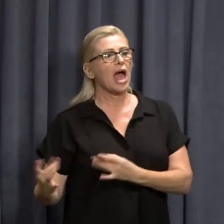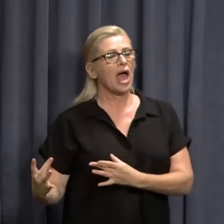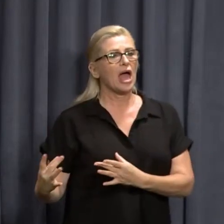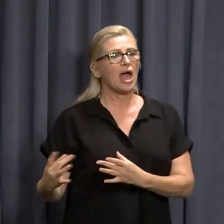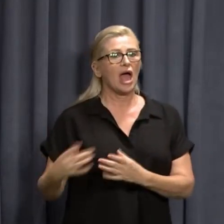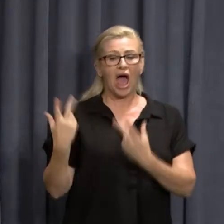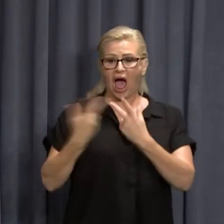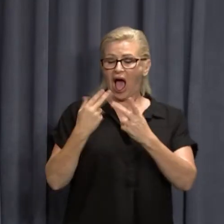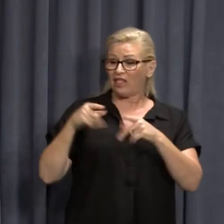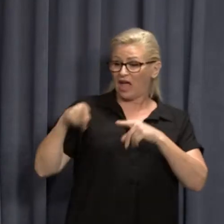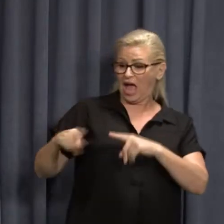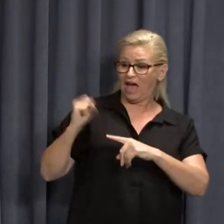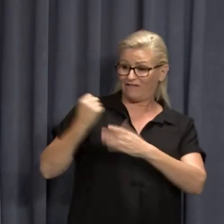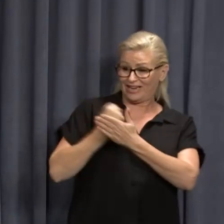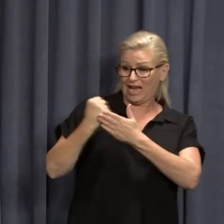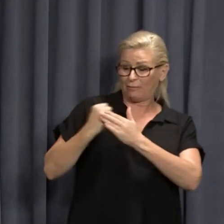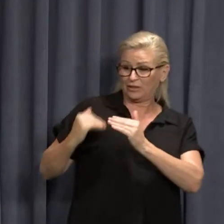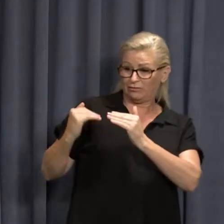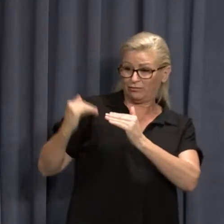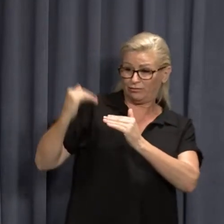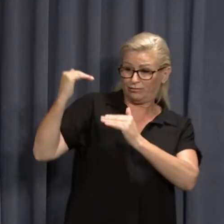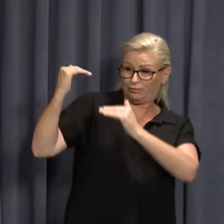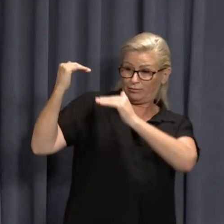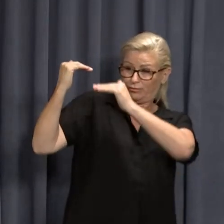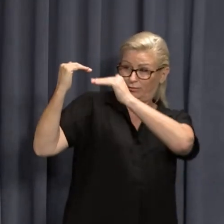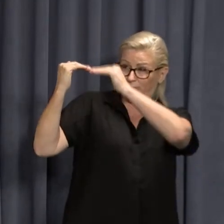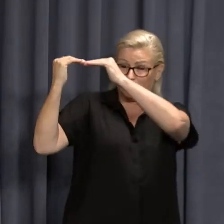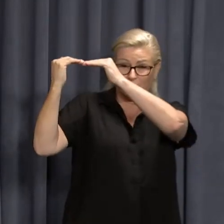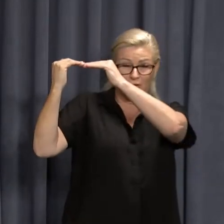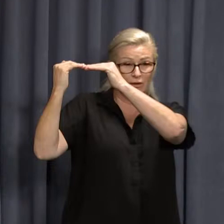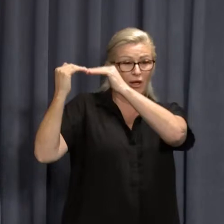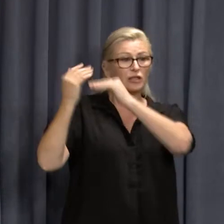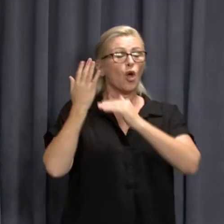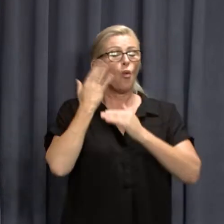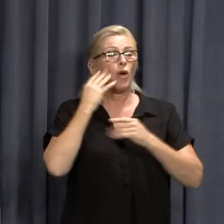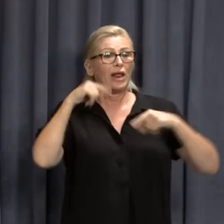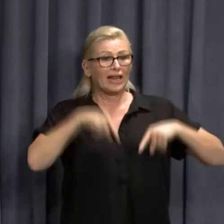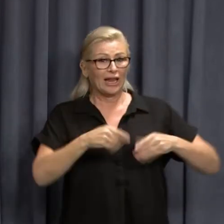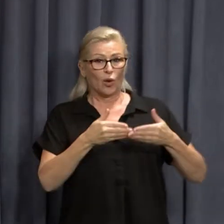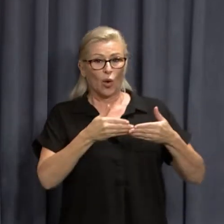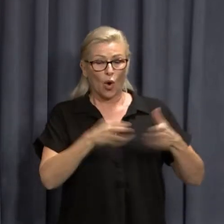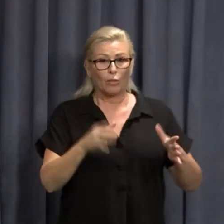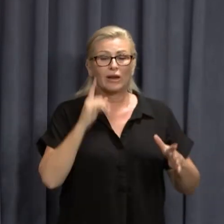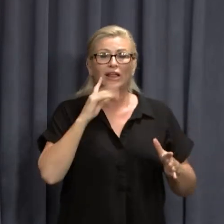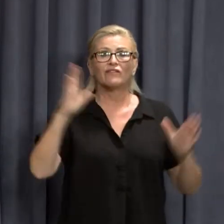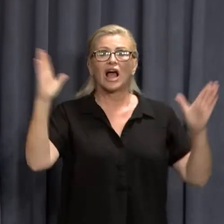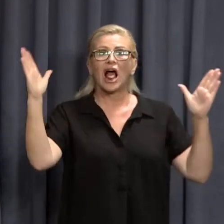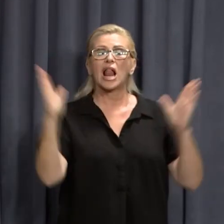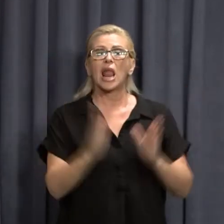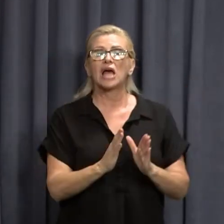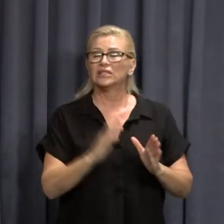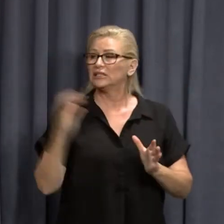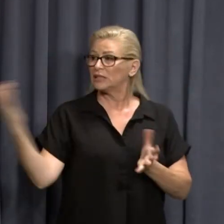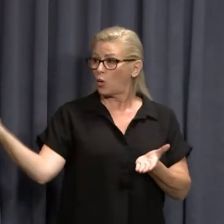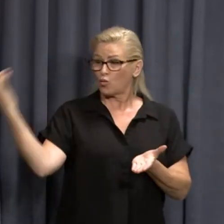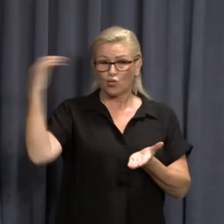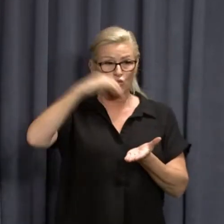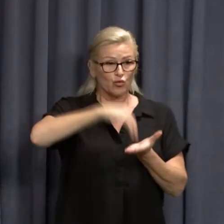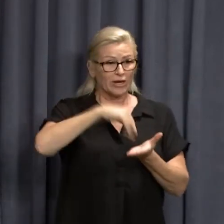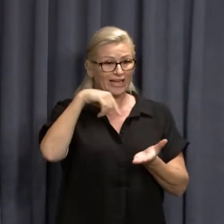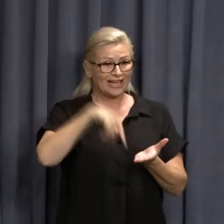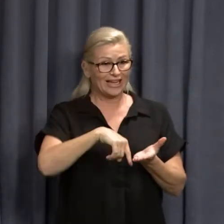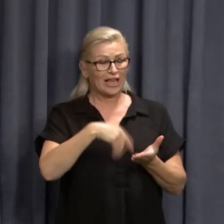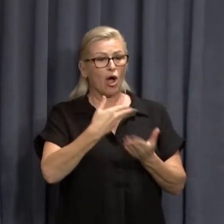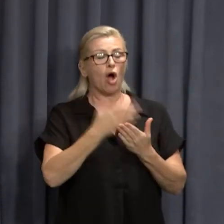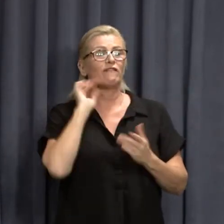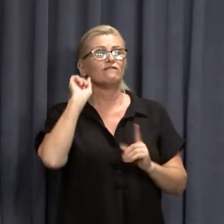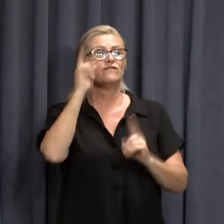peaking if you and when you open if it's less cases being seeded into the state on